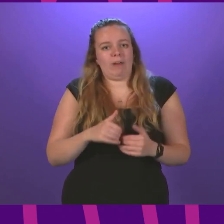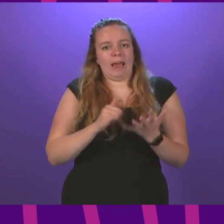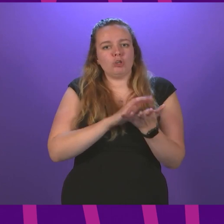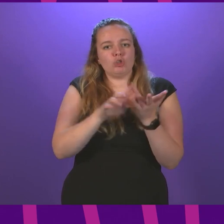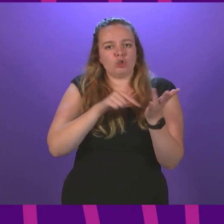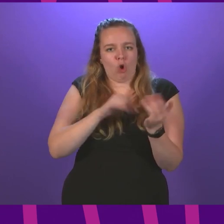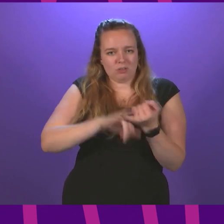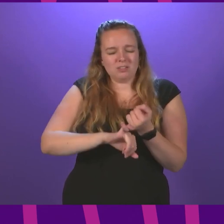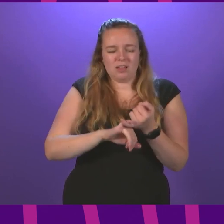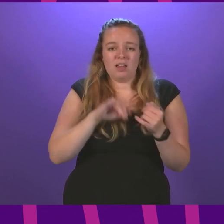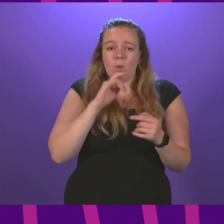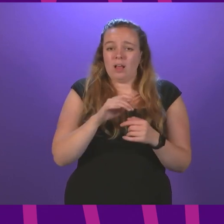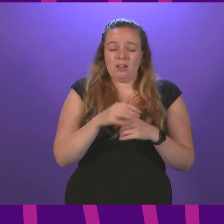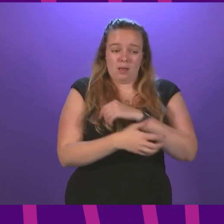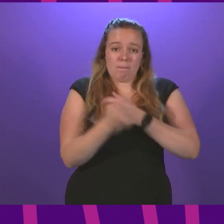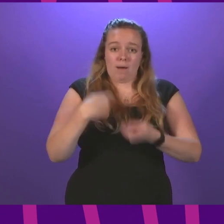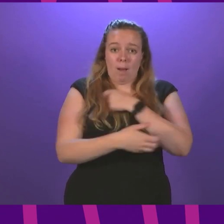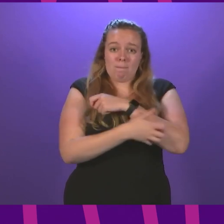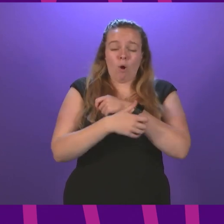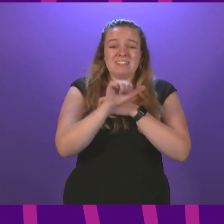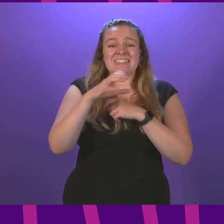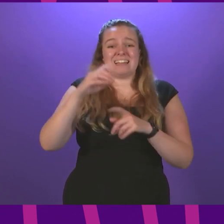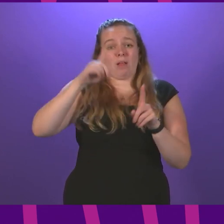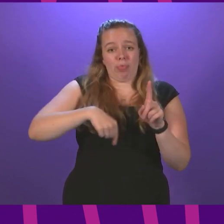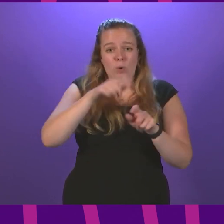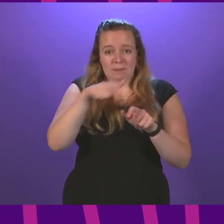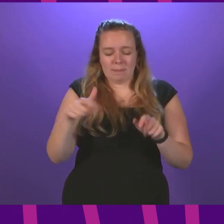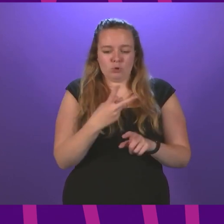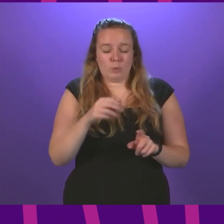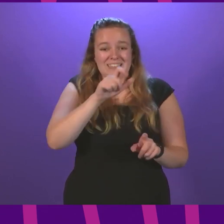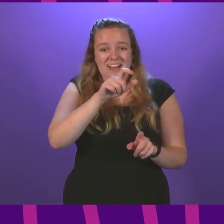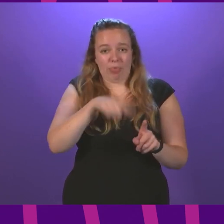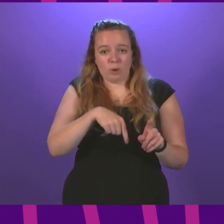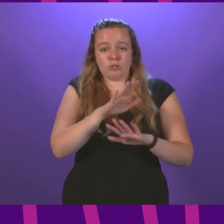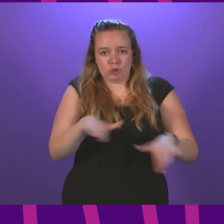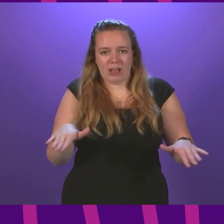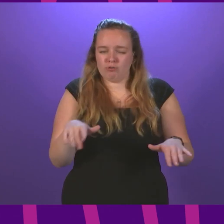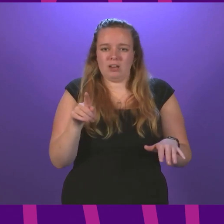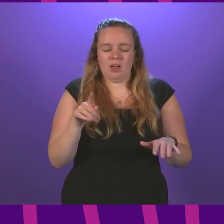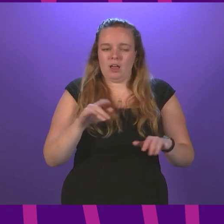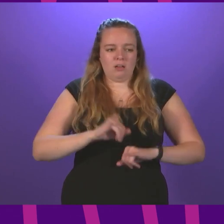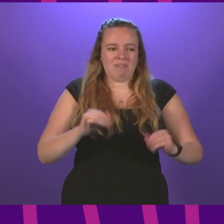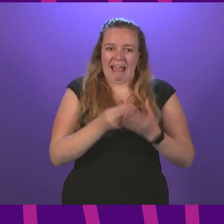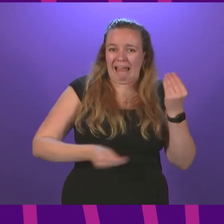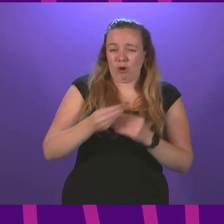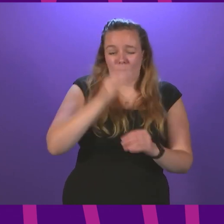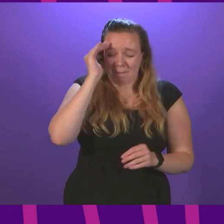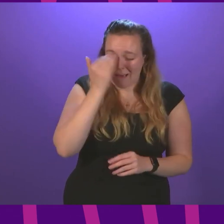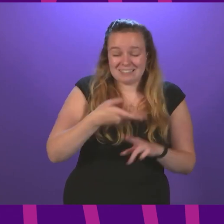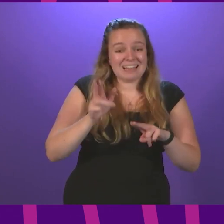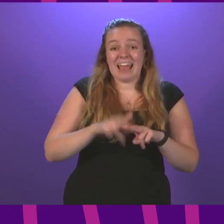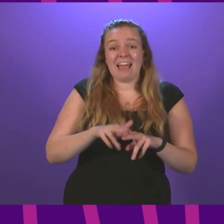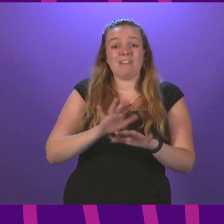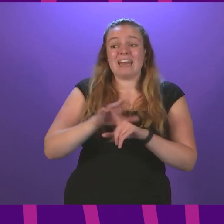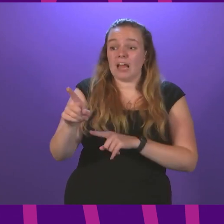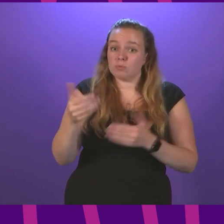impoverish 60,000 people in Scotland, 20,000 children. It is a moral economic madness. And if it isn't stopped next